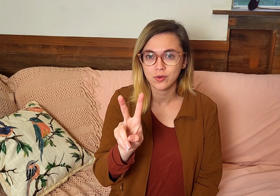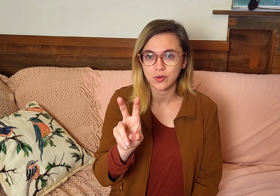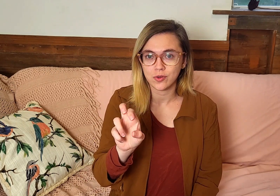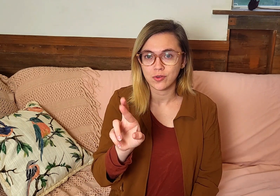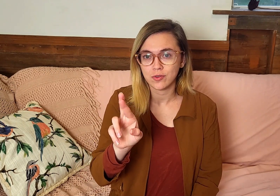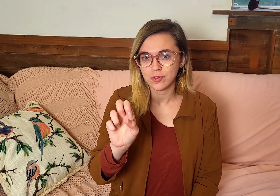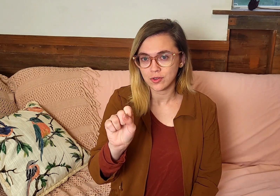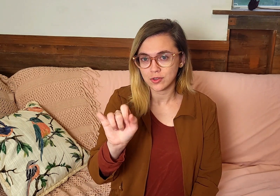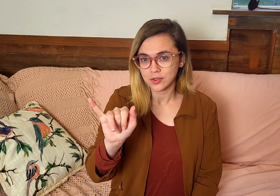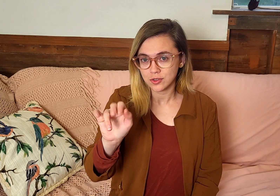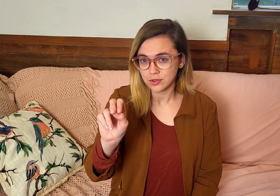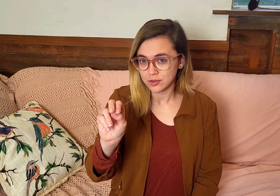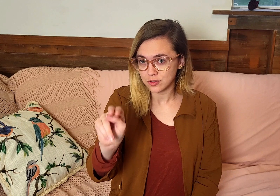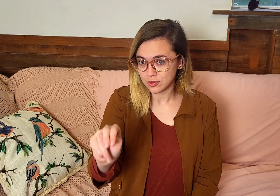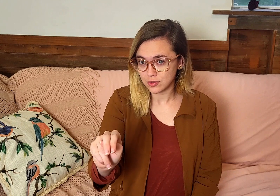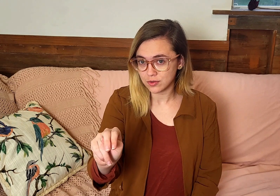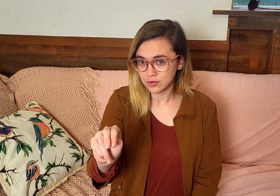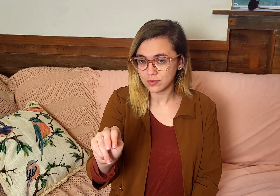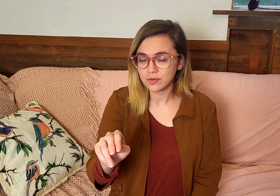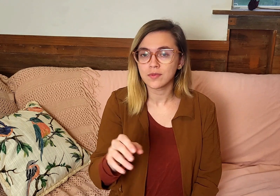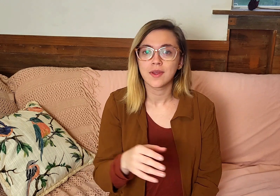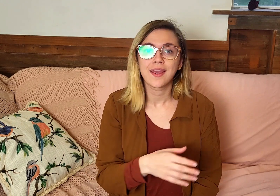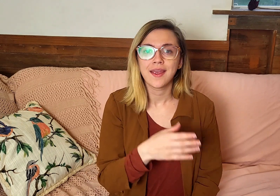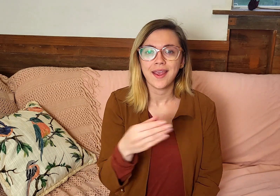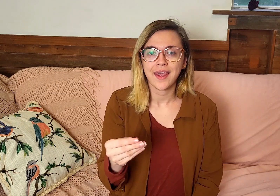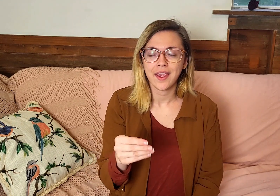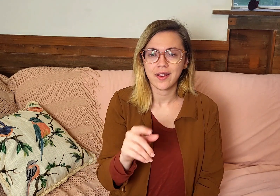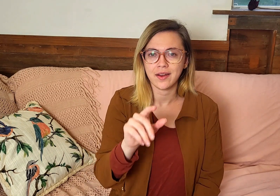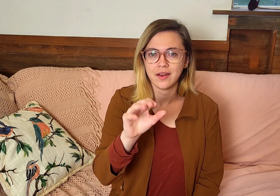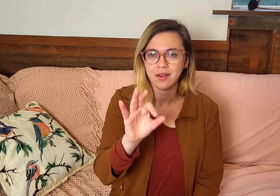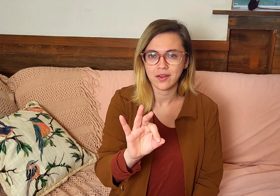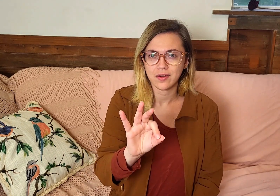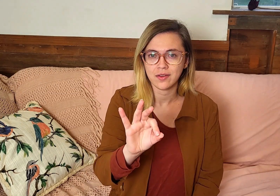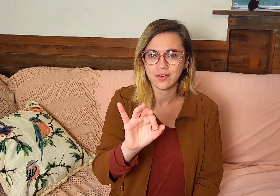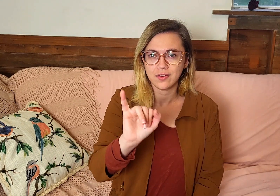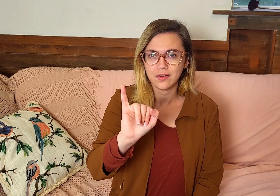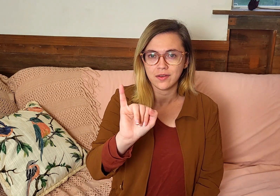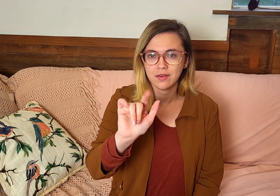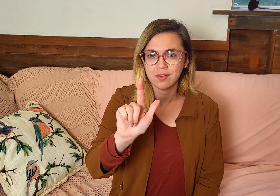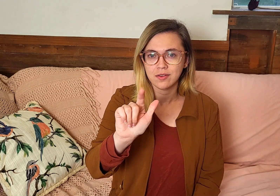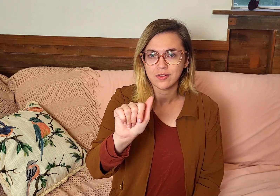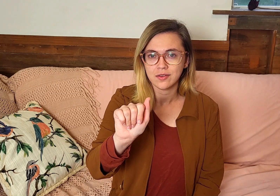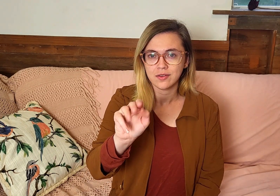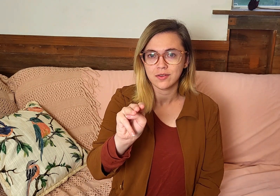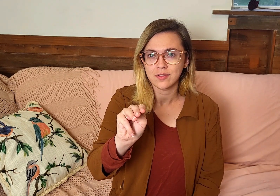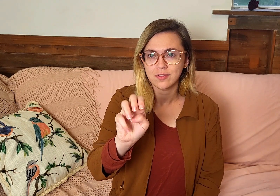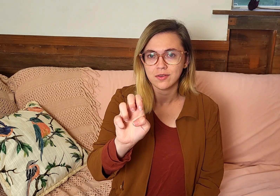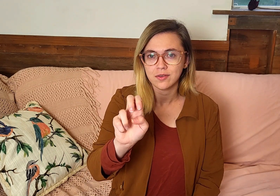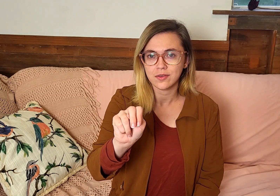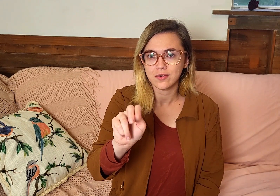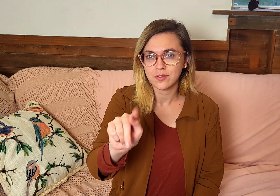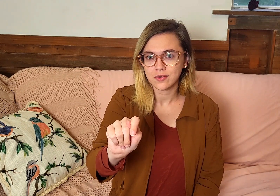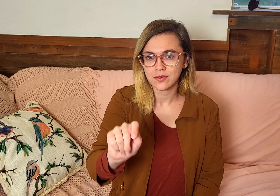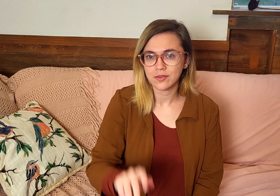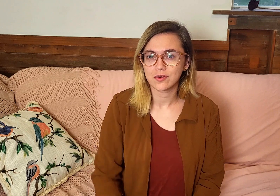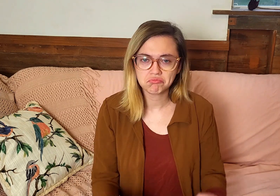find. For example, there's YouVersion. And then there's also another one I recently found called Filament. Filament.